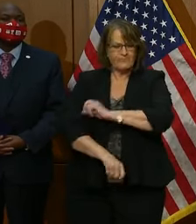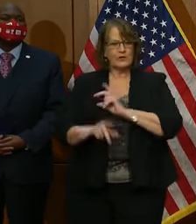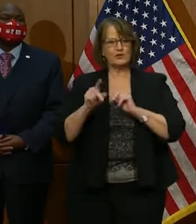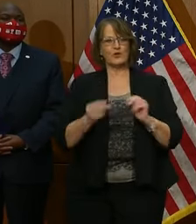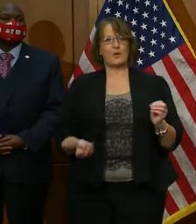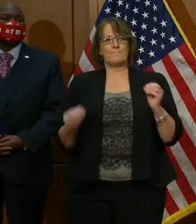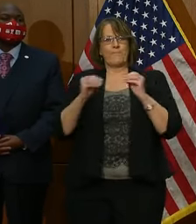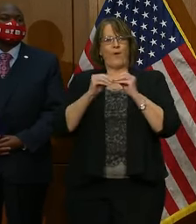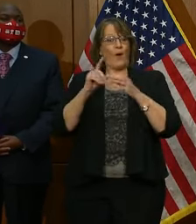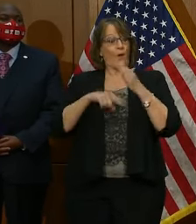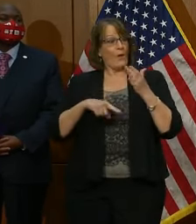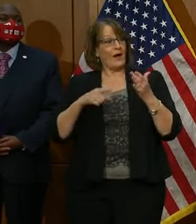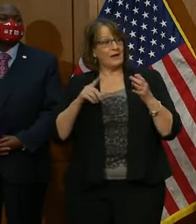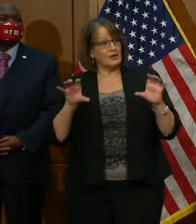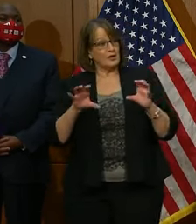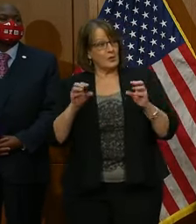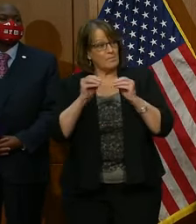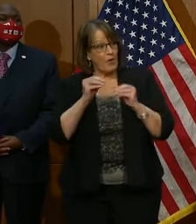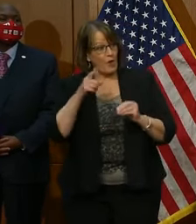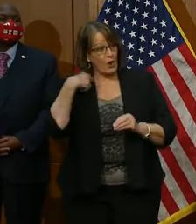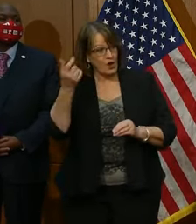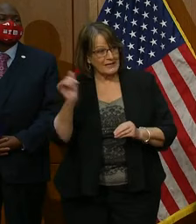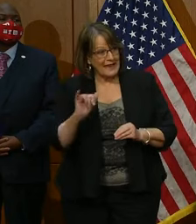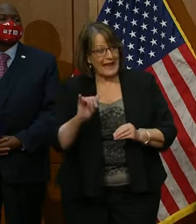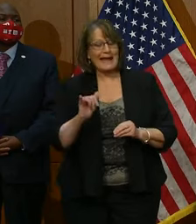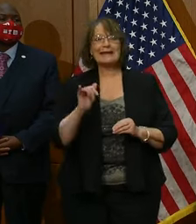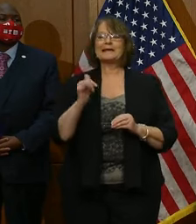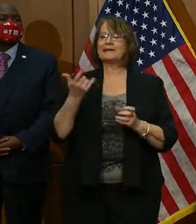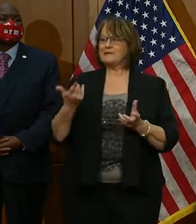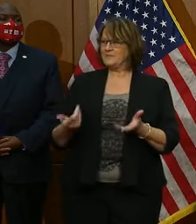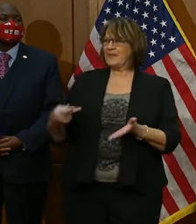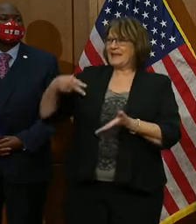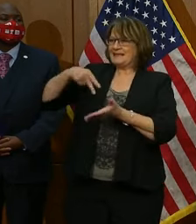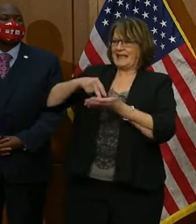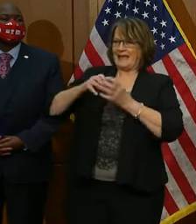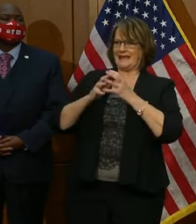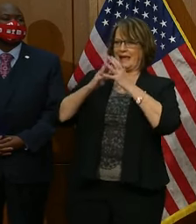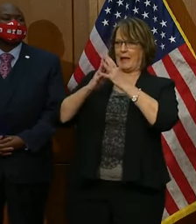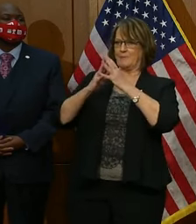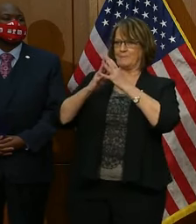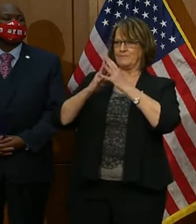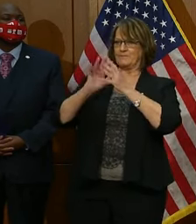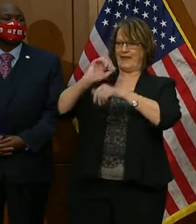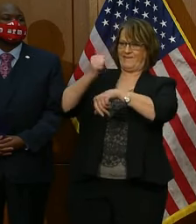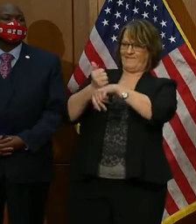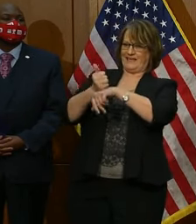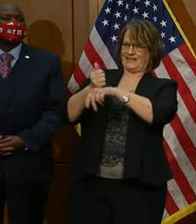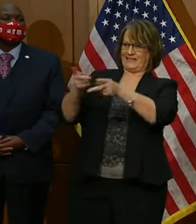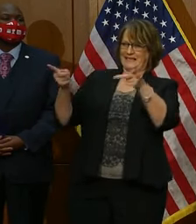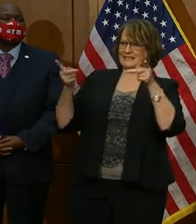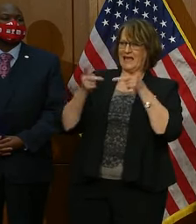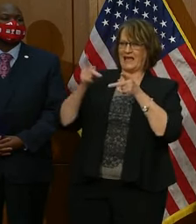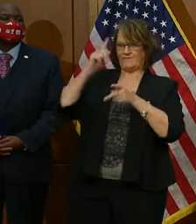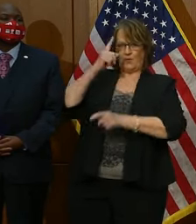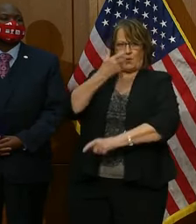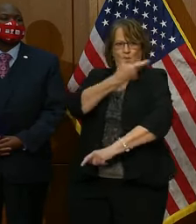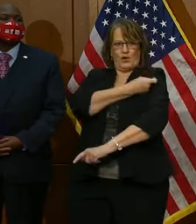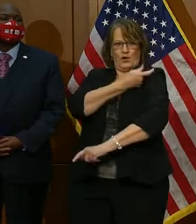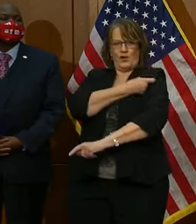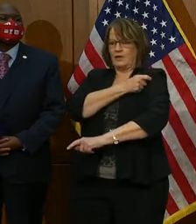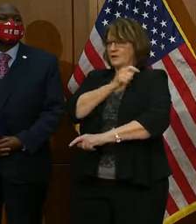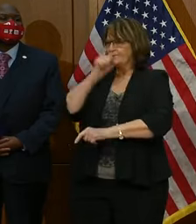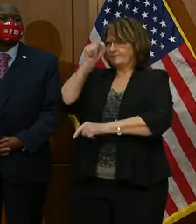of what more looks like is standing up fixed-site mass vaccination centers across the Commonwealth,